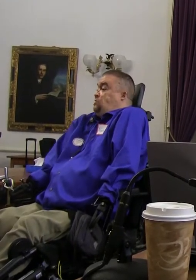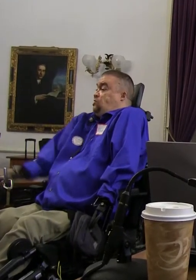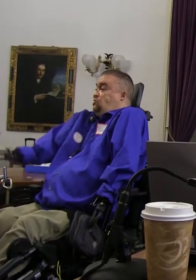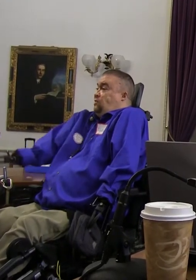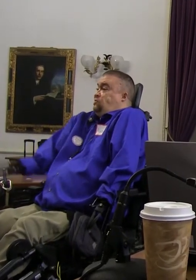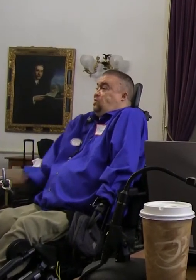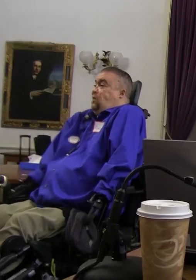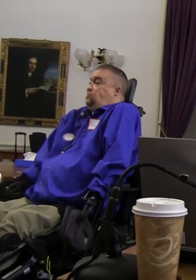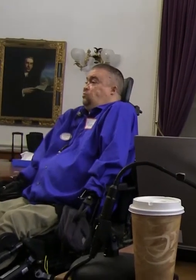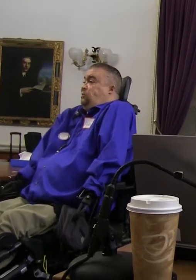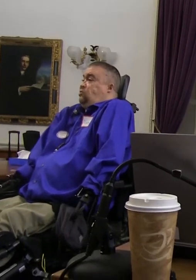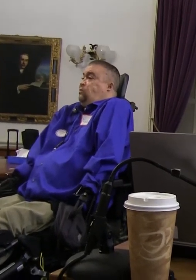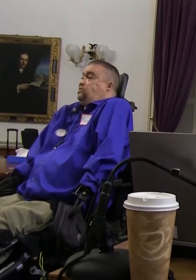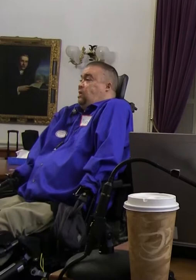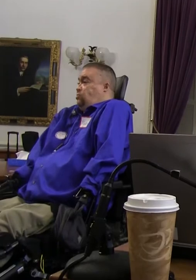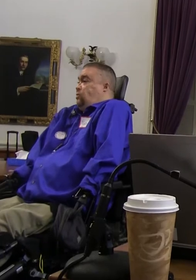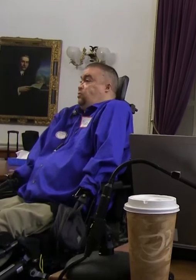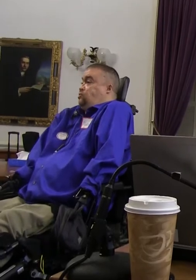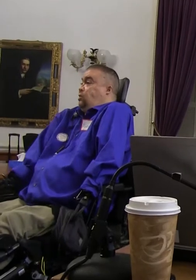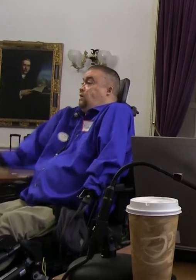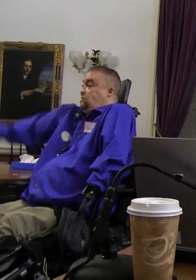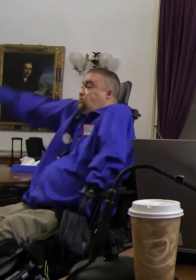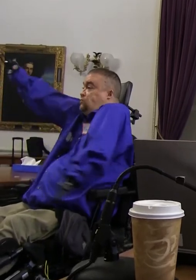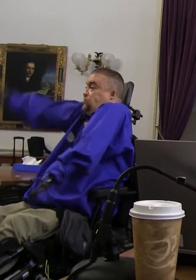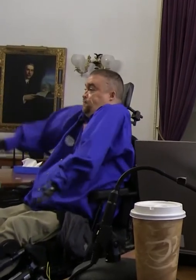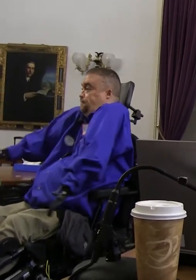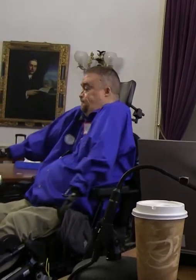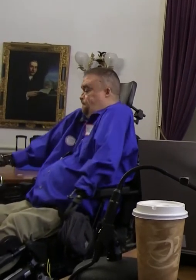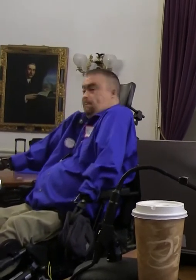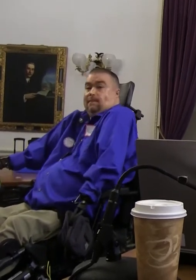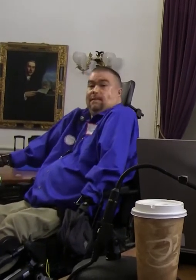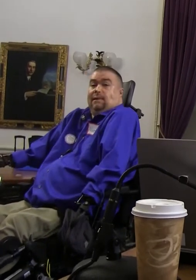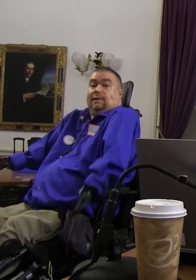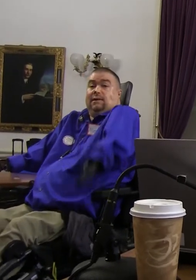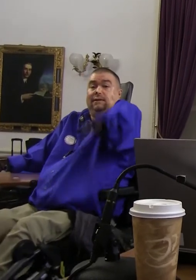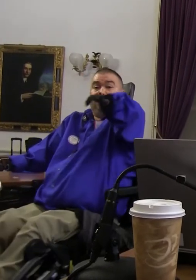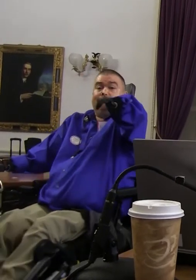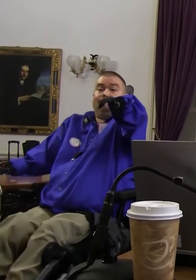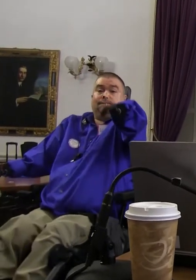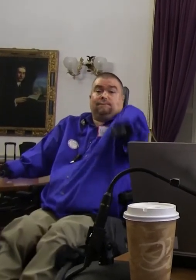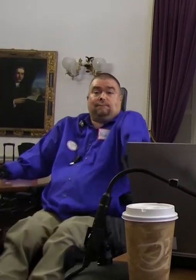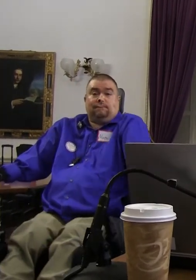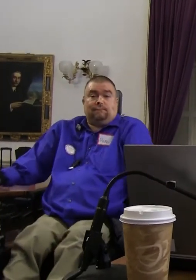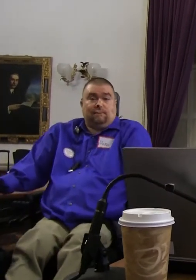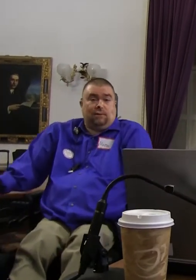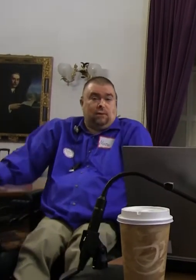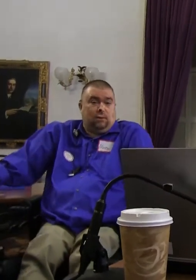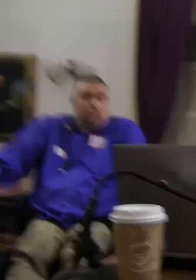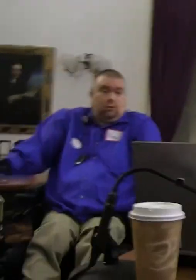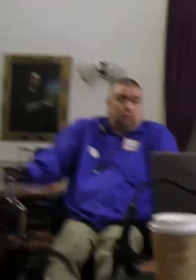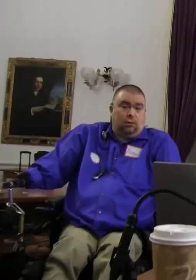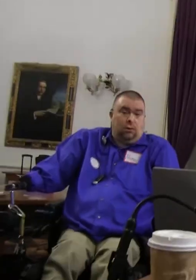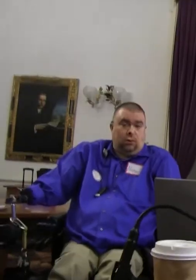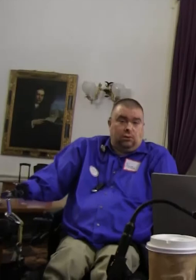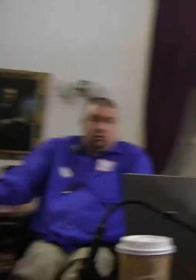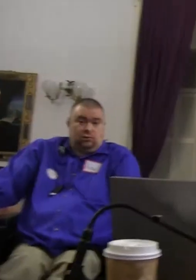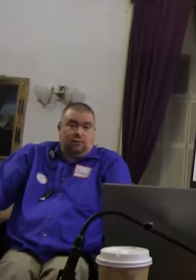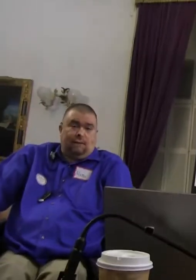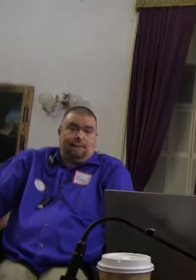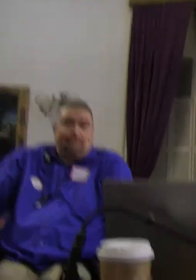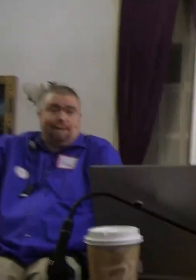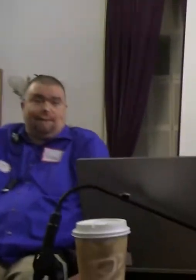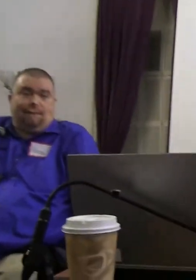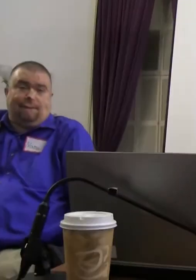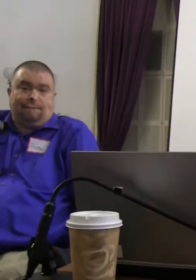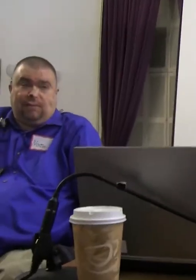my recommendation on the slides would be to reach out to one of those organizations. Yes. Excuse me. What's the difference between your organization